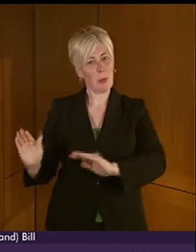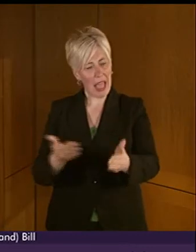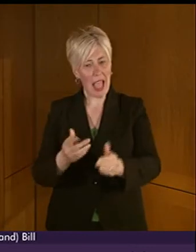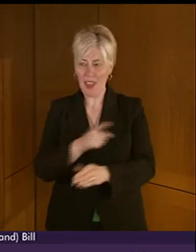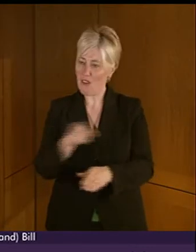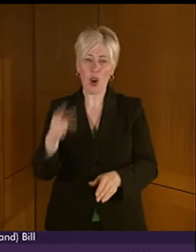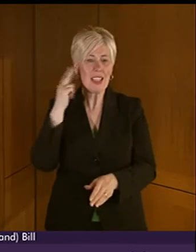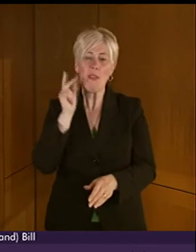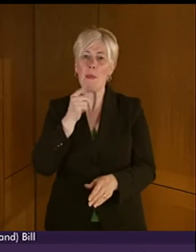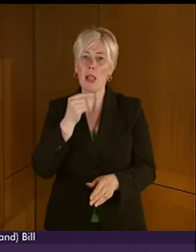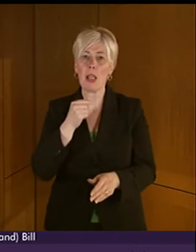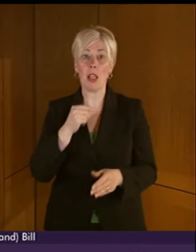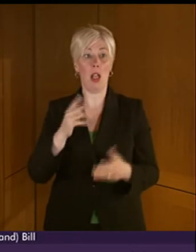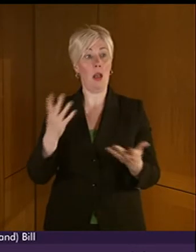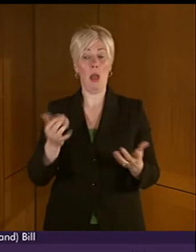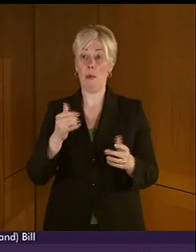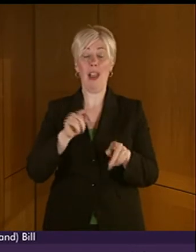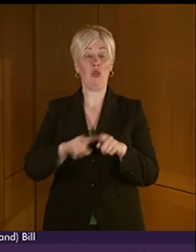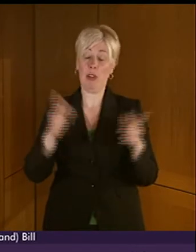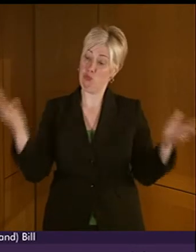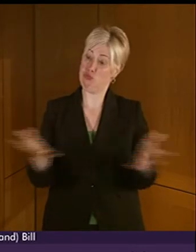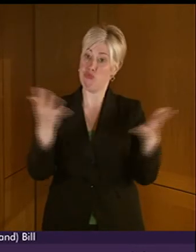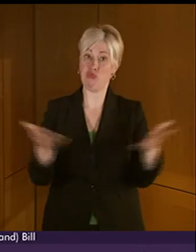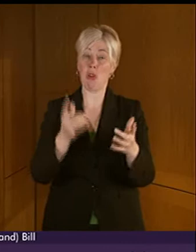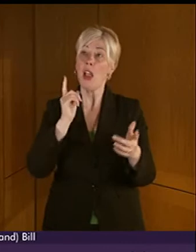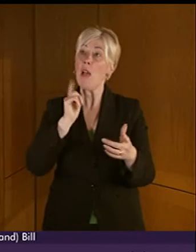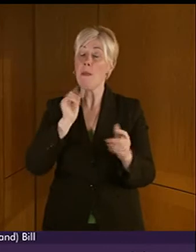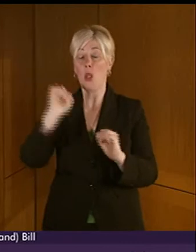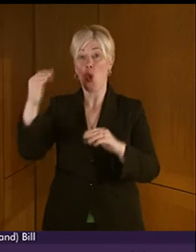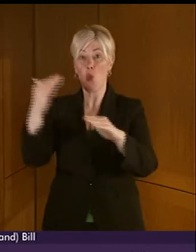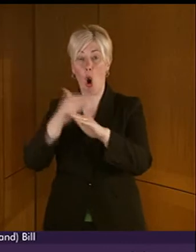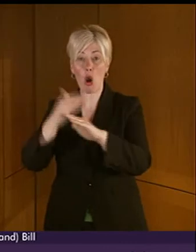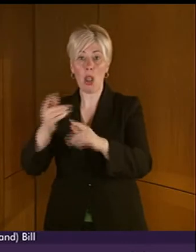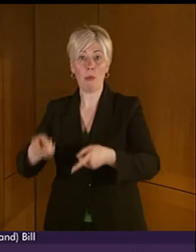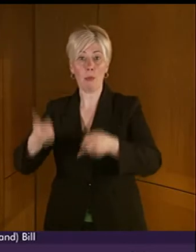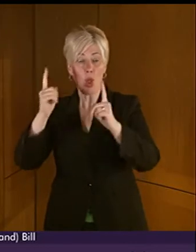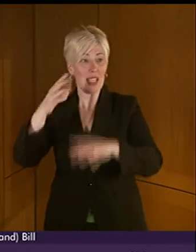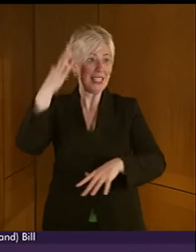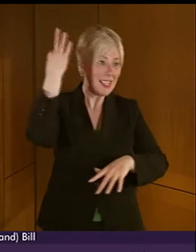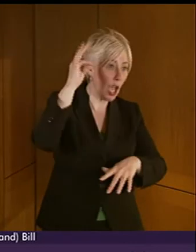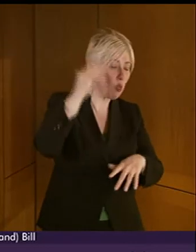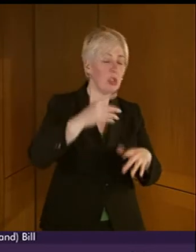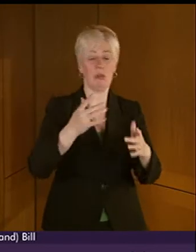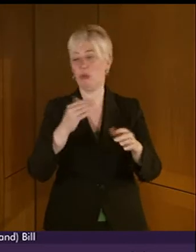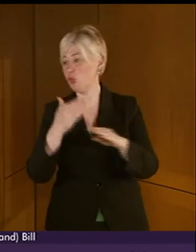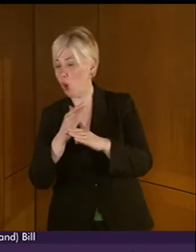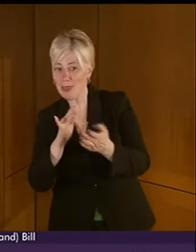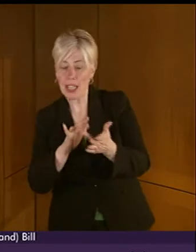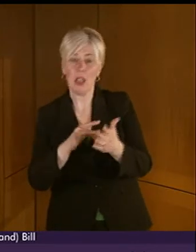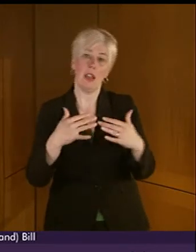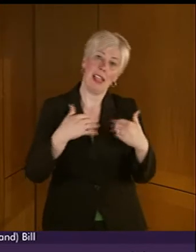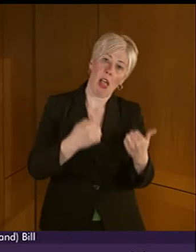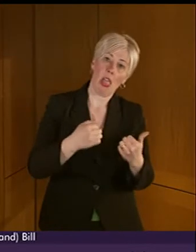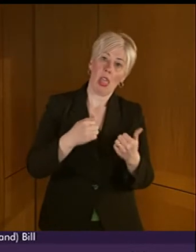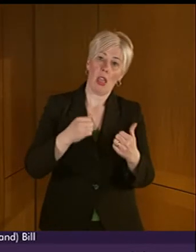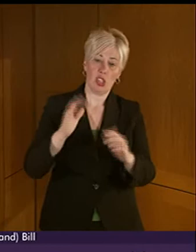also be that we would encourage more widespread take-up of BSL amongst employees in frontline services such as councils, job centres and health services.